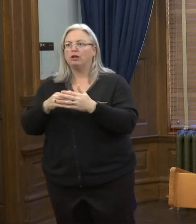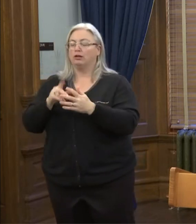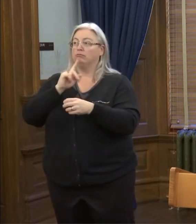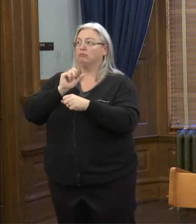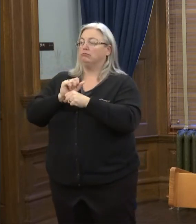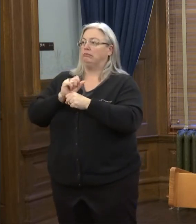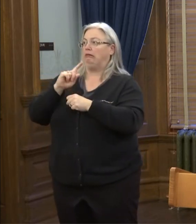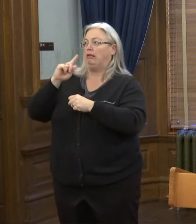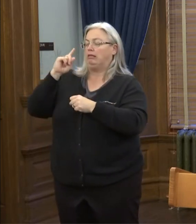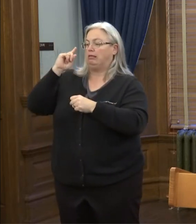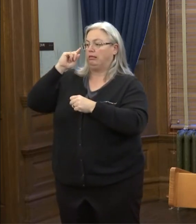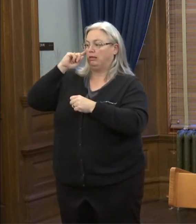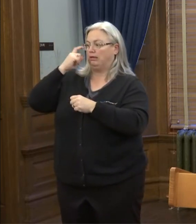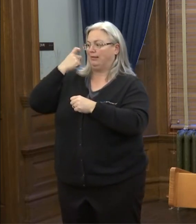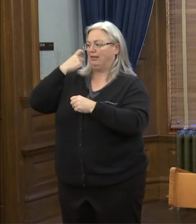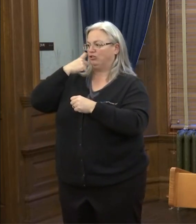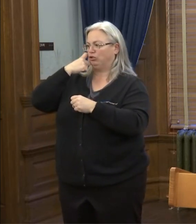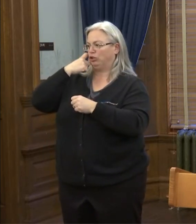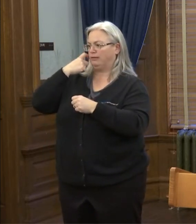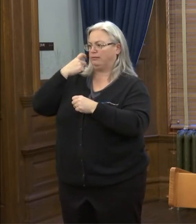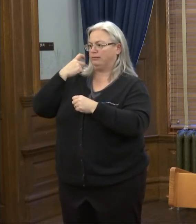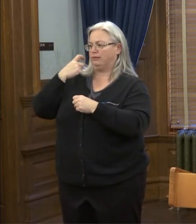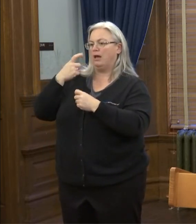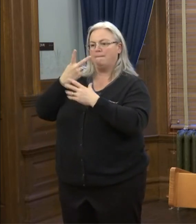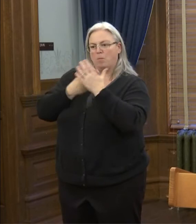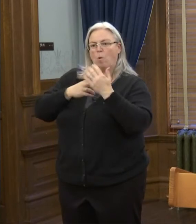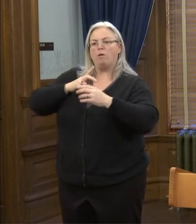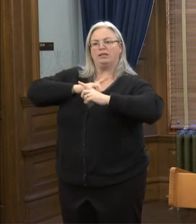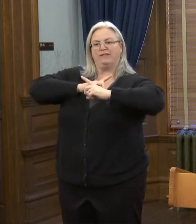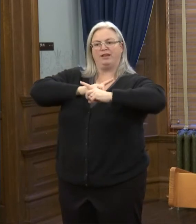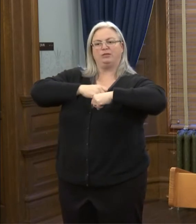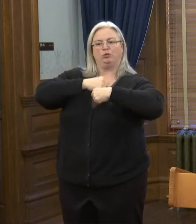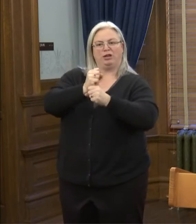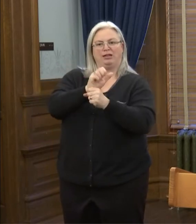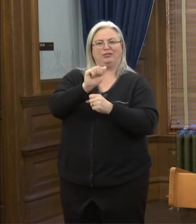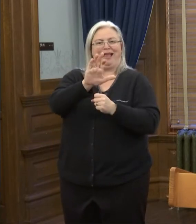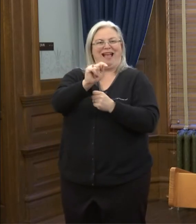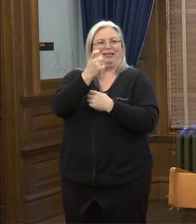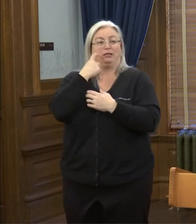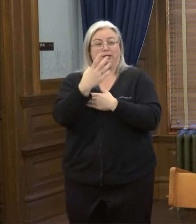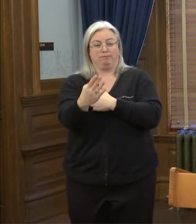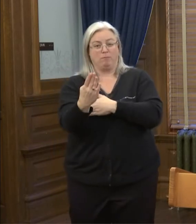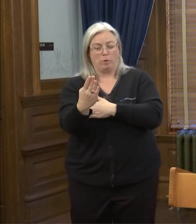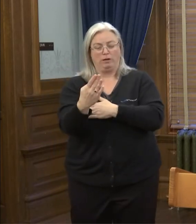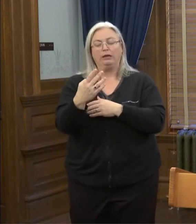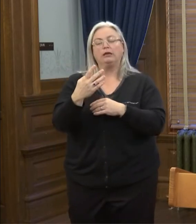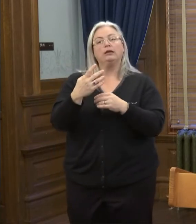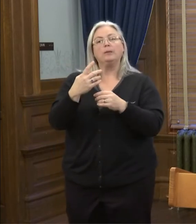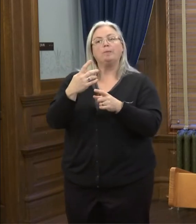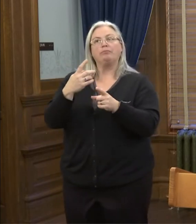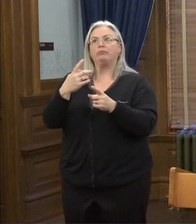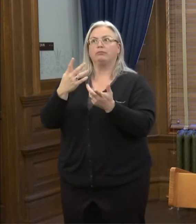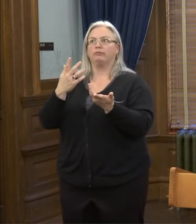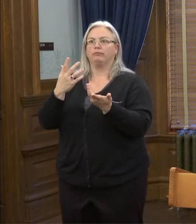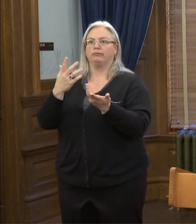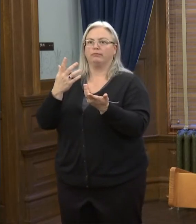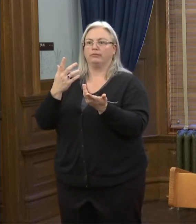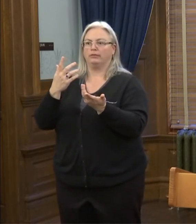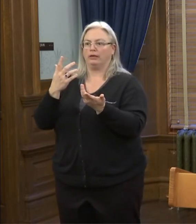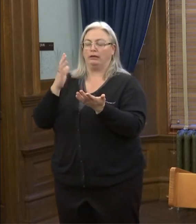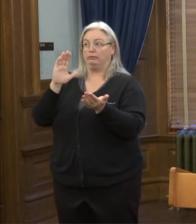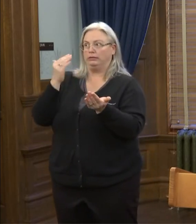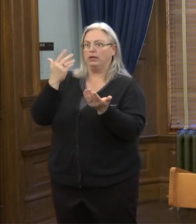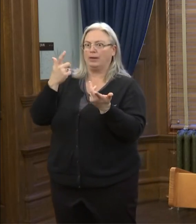in fact, I think, uh, they just invoked the Defense Production Act this morning. Uh, I think, sounds hallelujah.